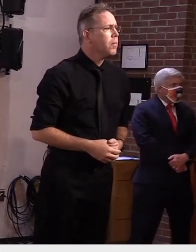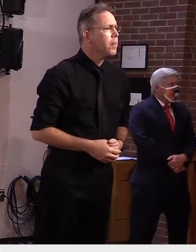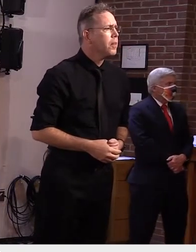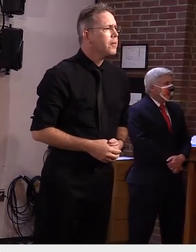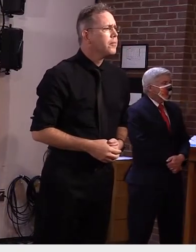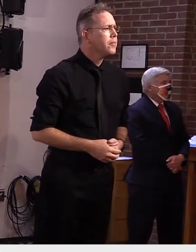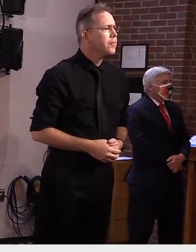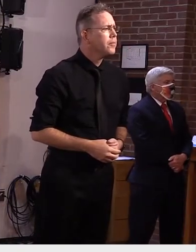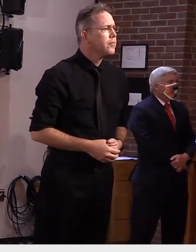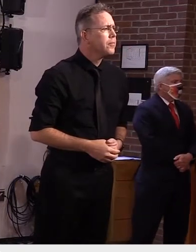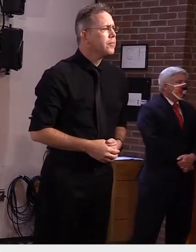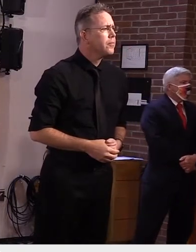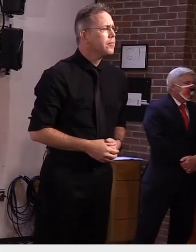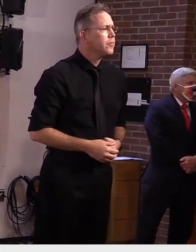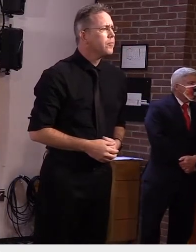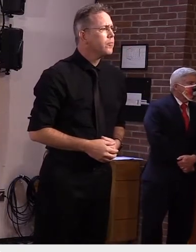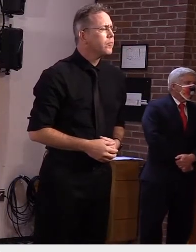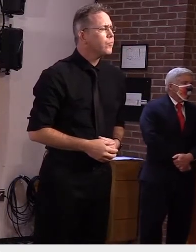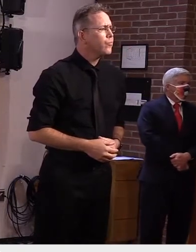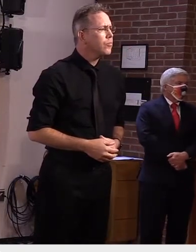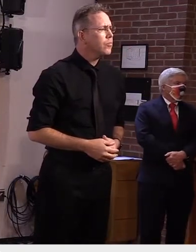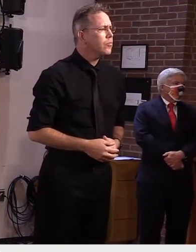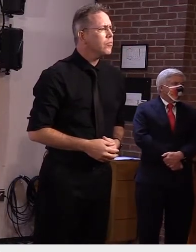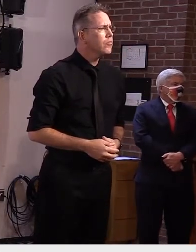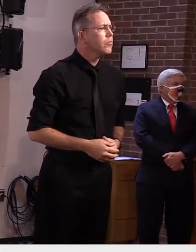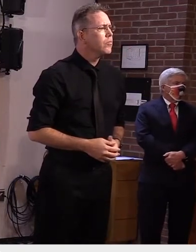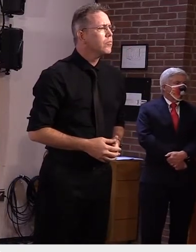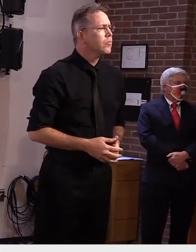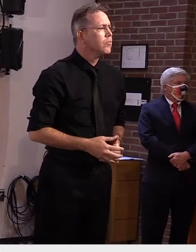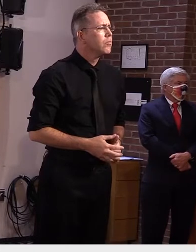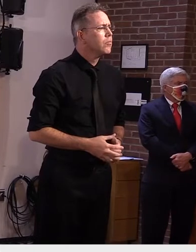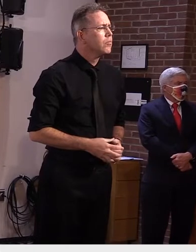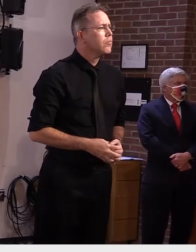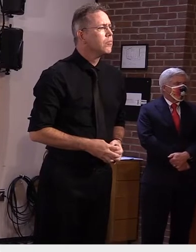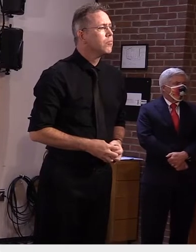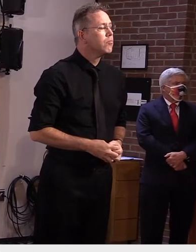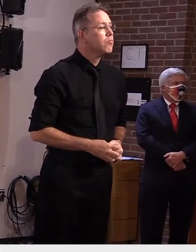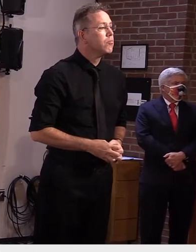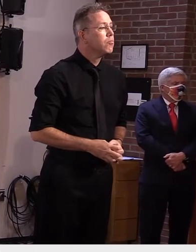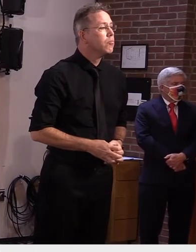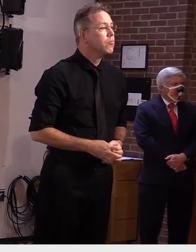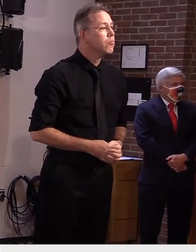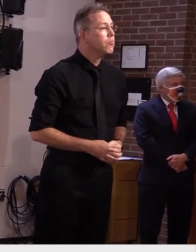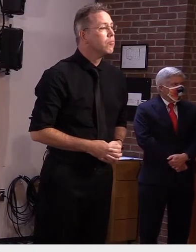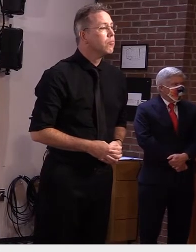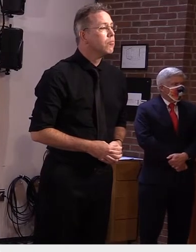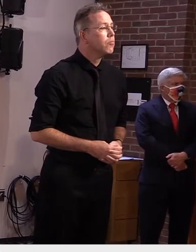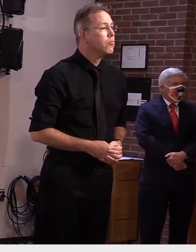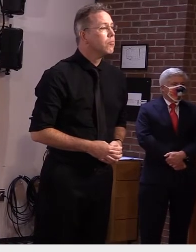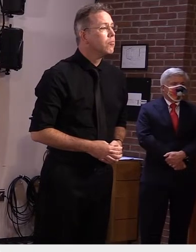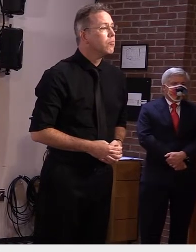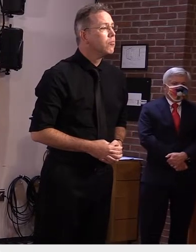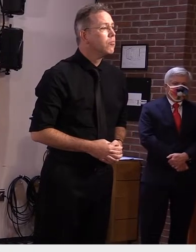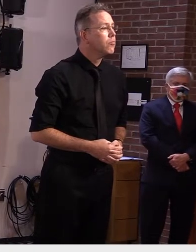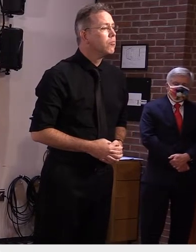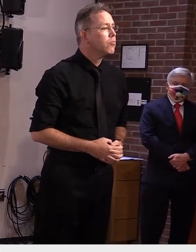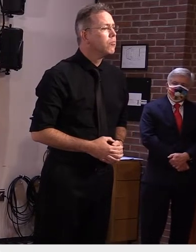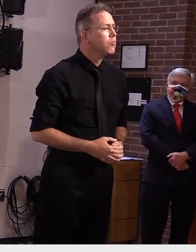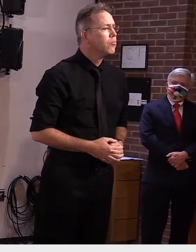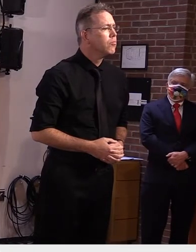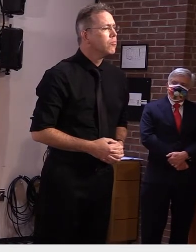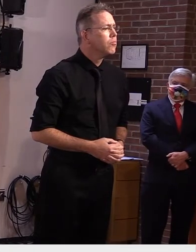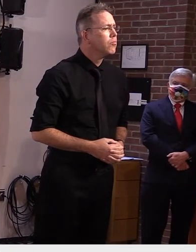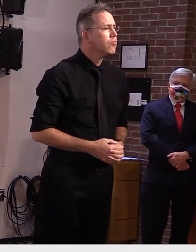moving forward. Is that the same situation now or do some of the apathy outbreaks in that investment school